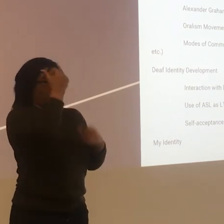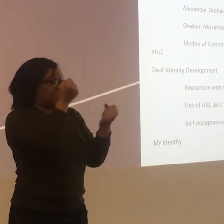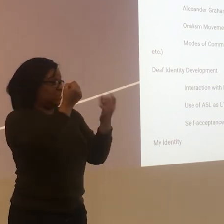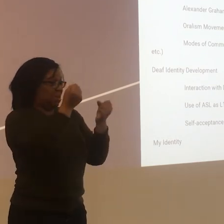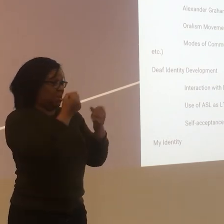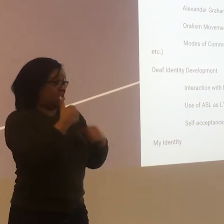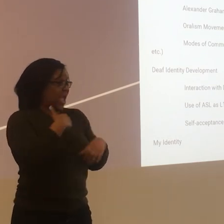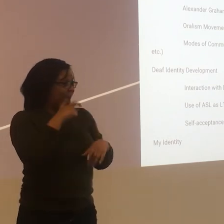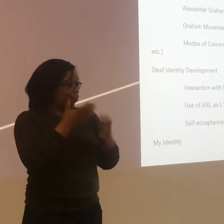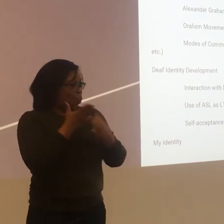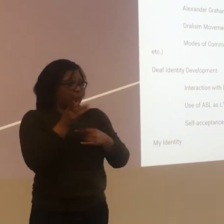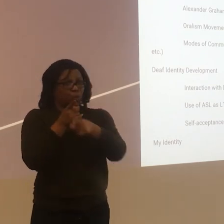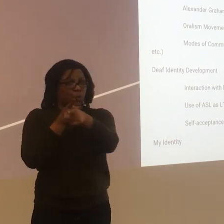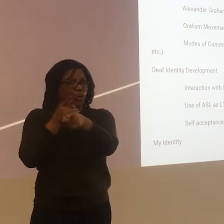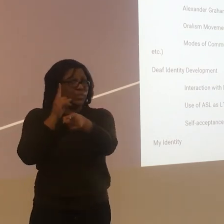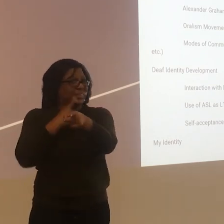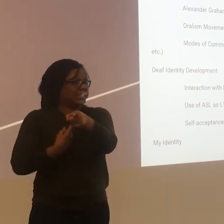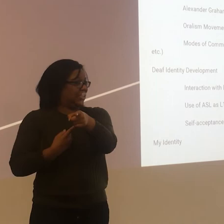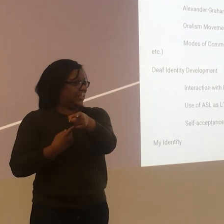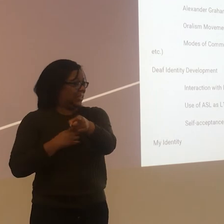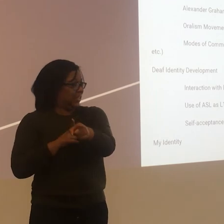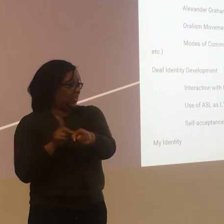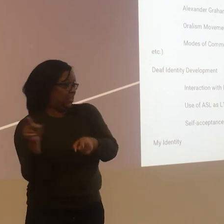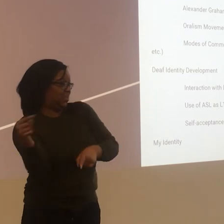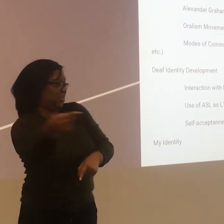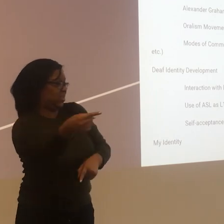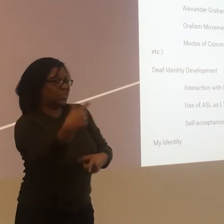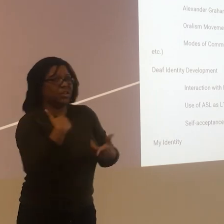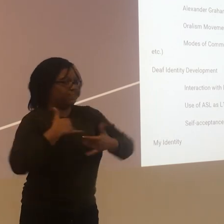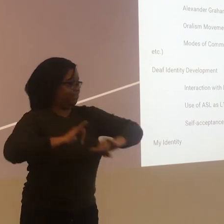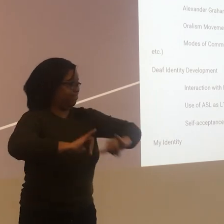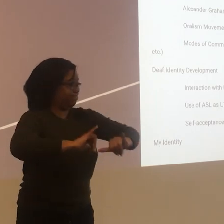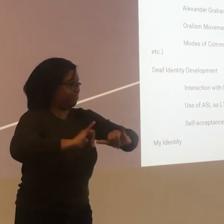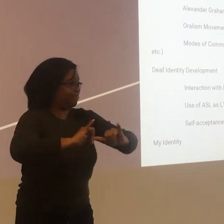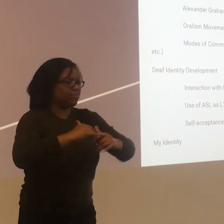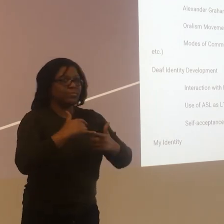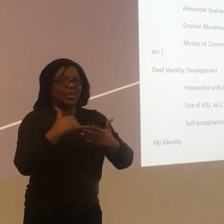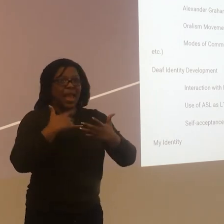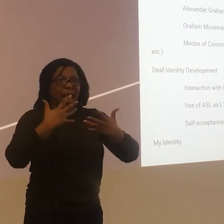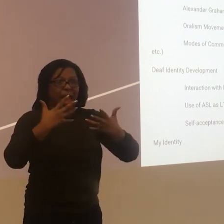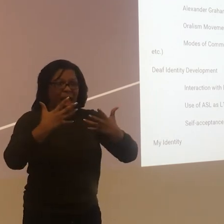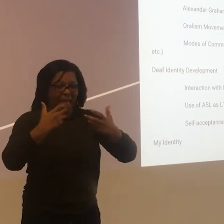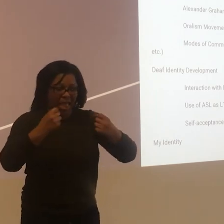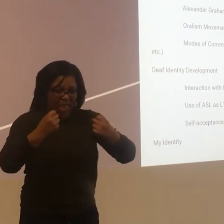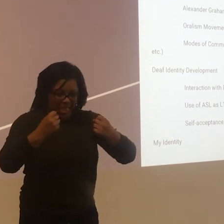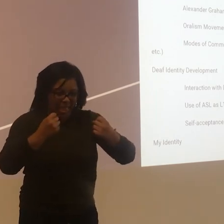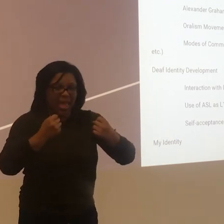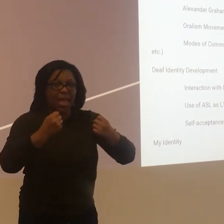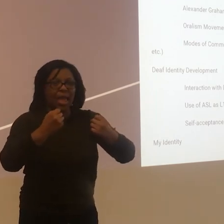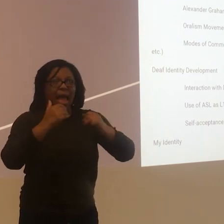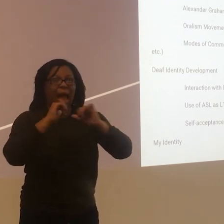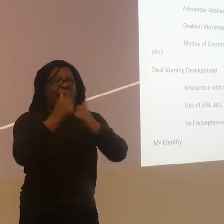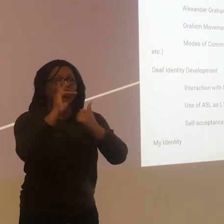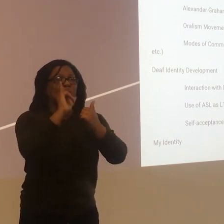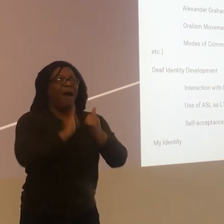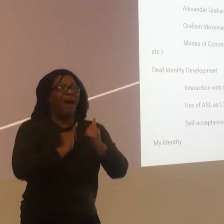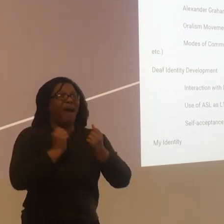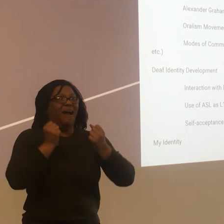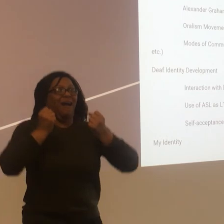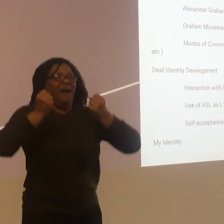he doesn't know sign language, I'm going to have to go through Sidney. That was the other interpreter. And I'm like, and she's